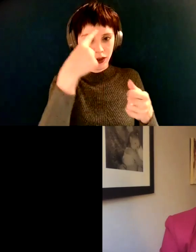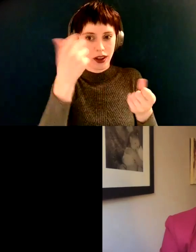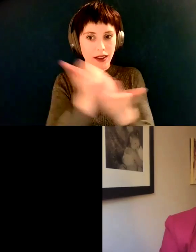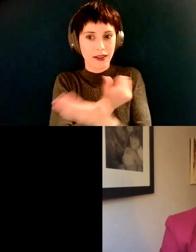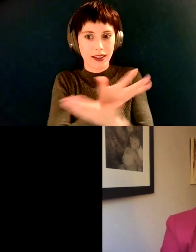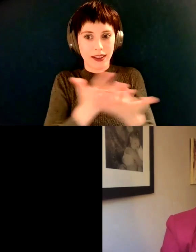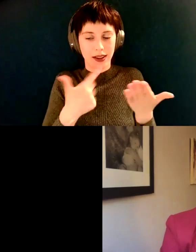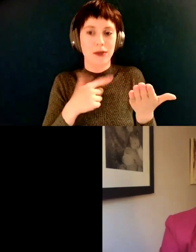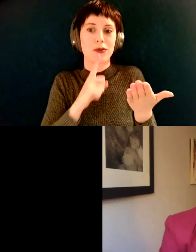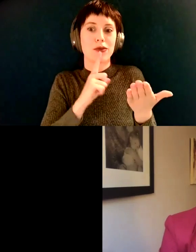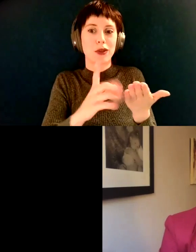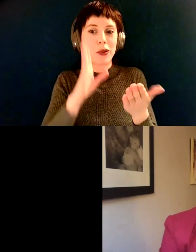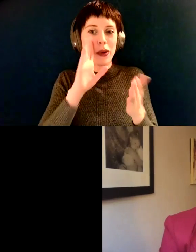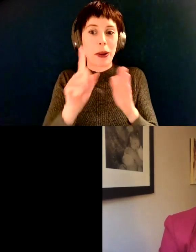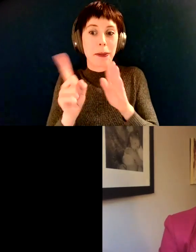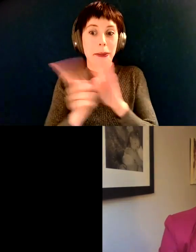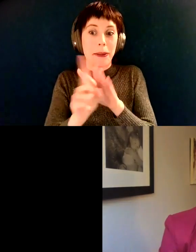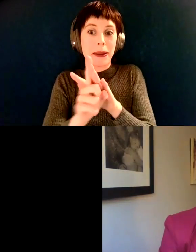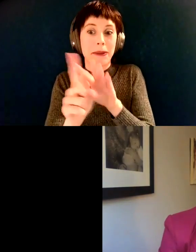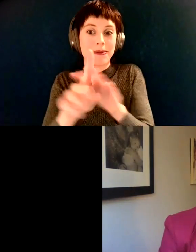to you. That's usually the way it goes.